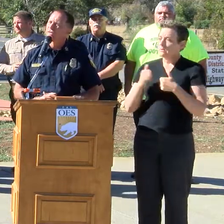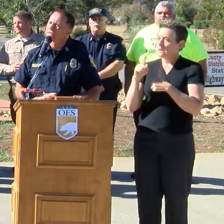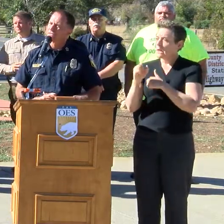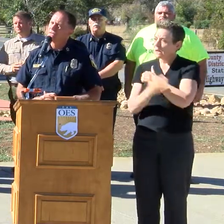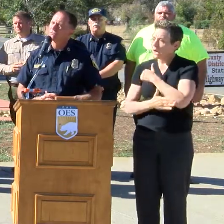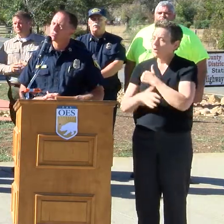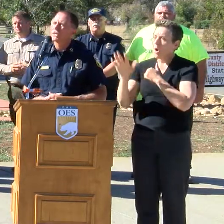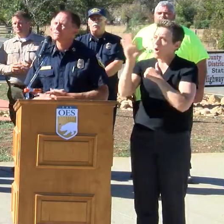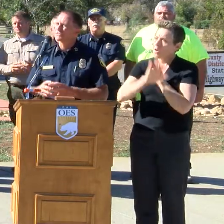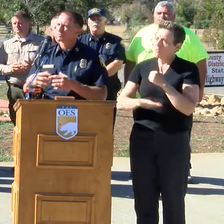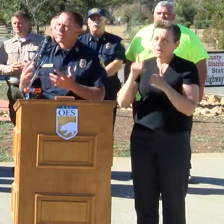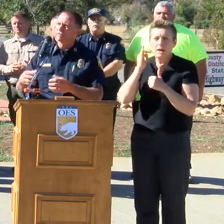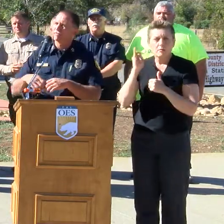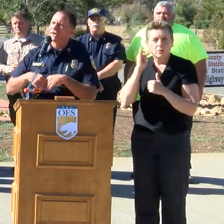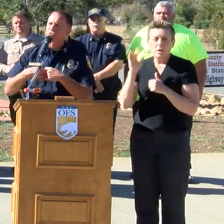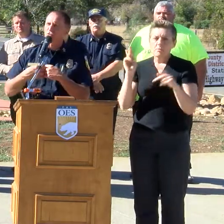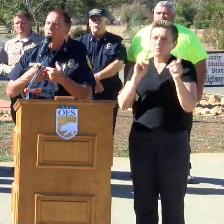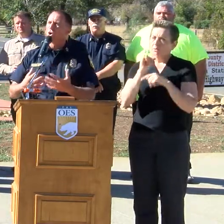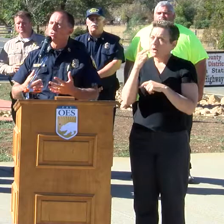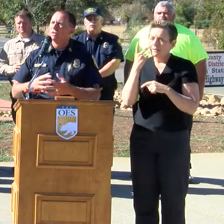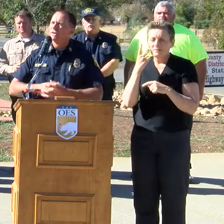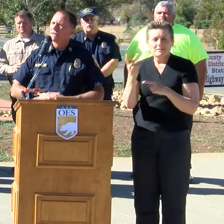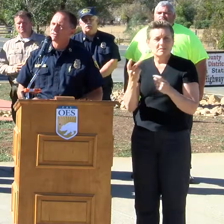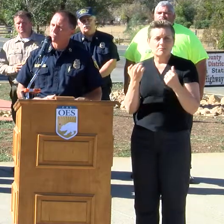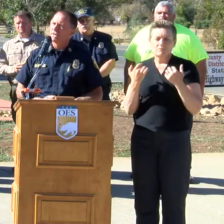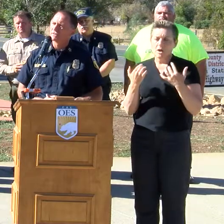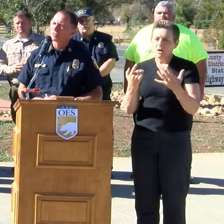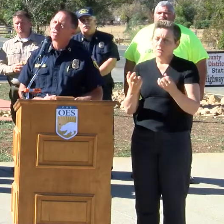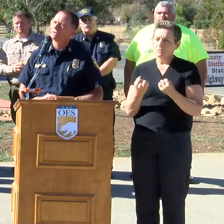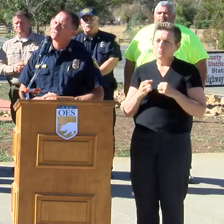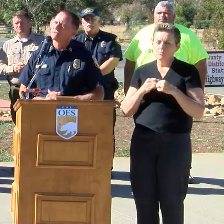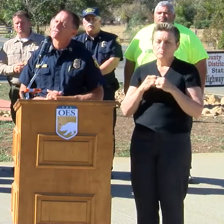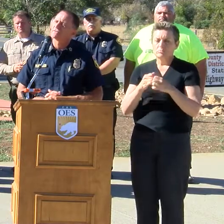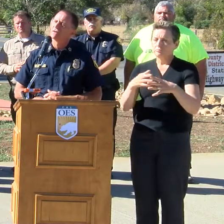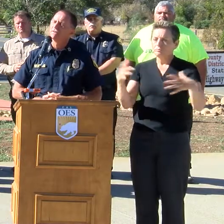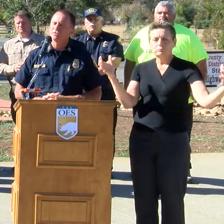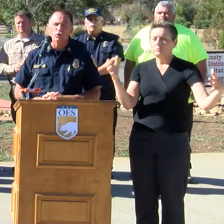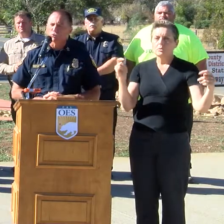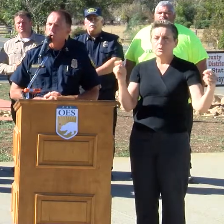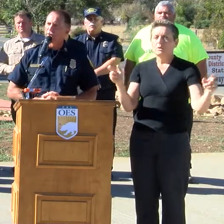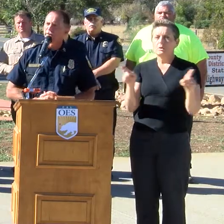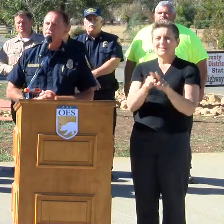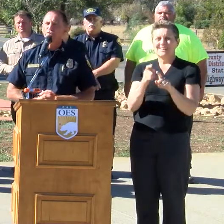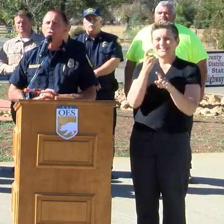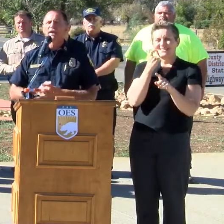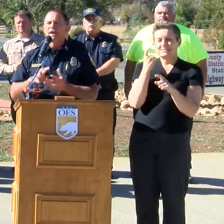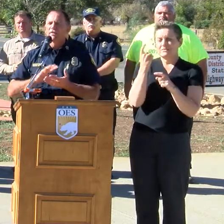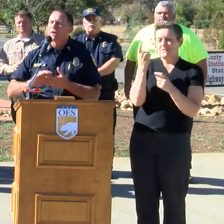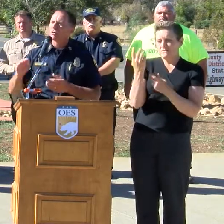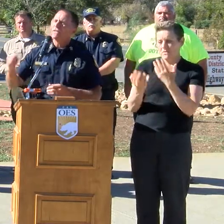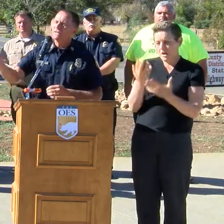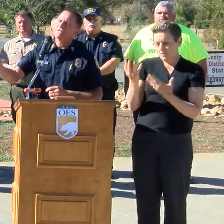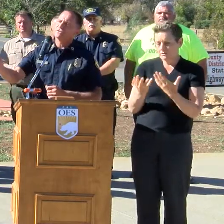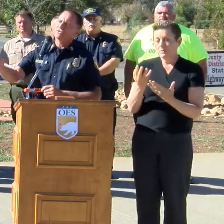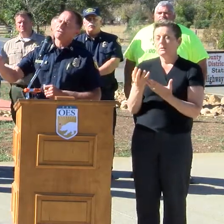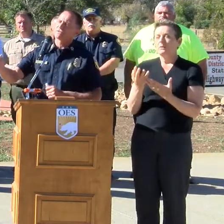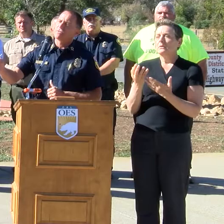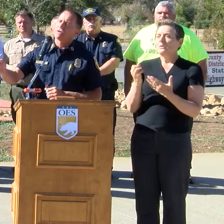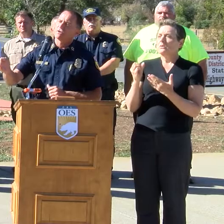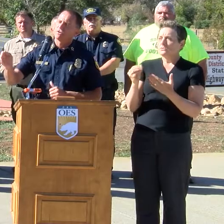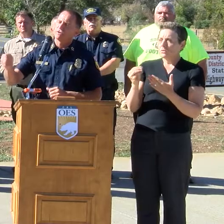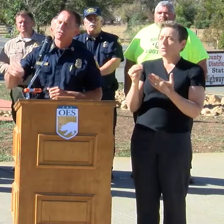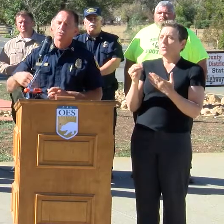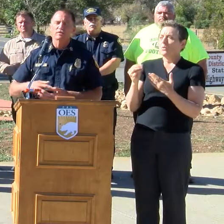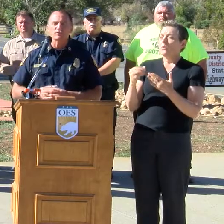no one has seen rates of spread. Fires grow and spread as quickly as these are growing. And so that really leads into your